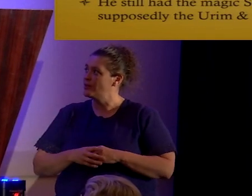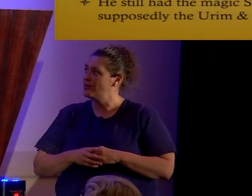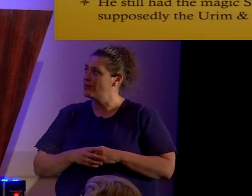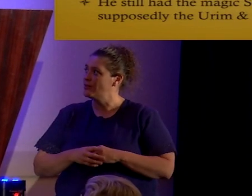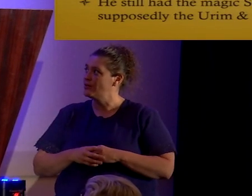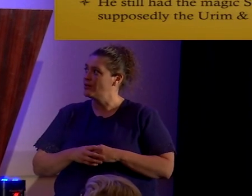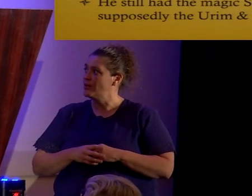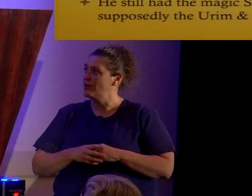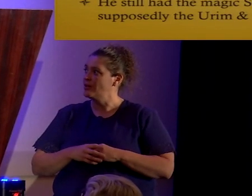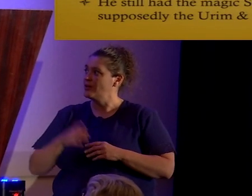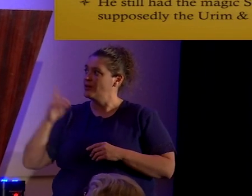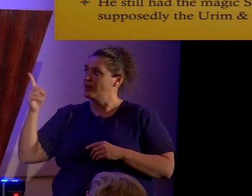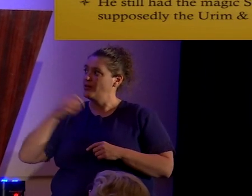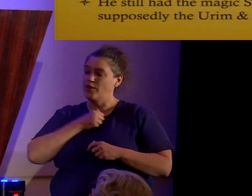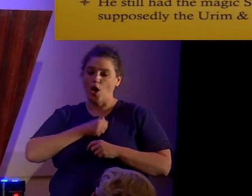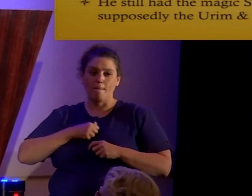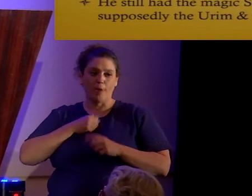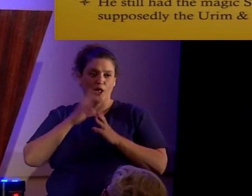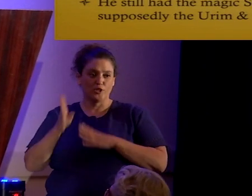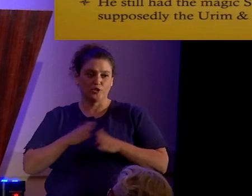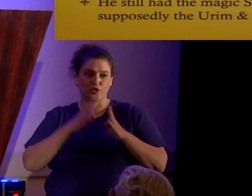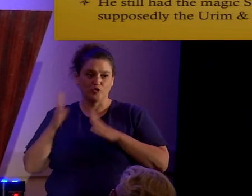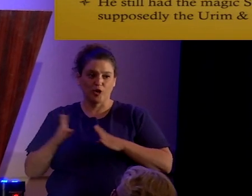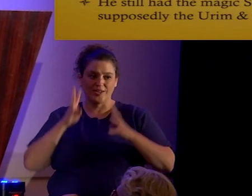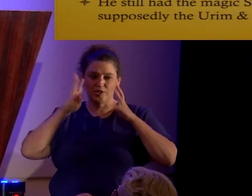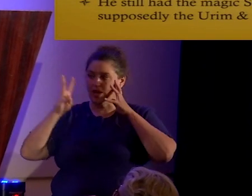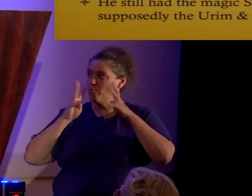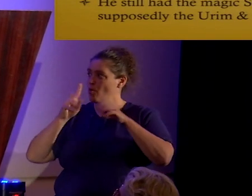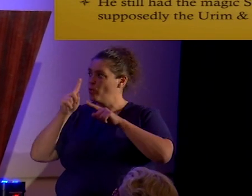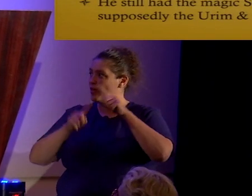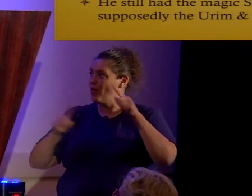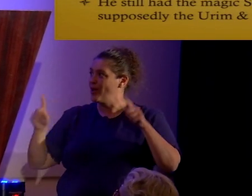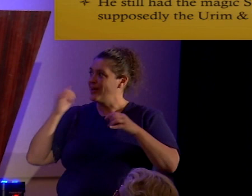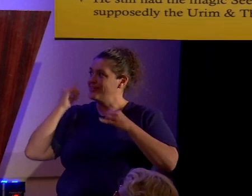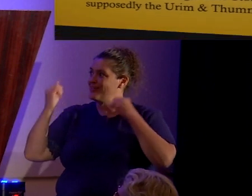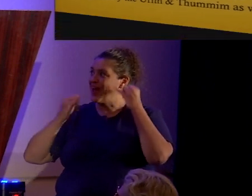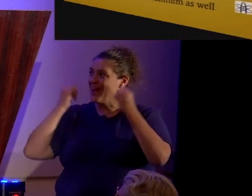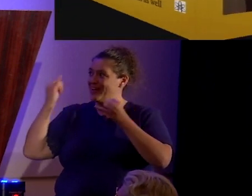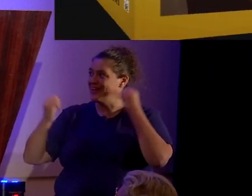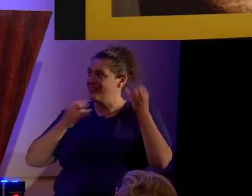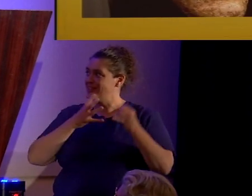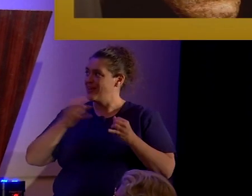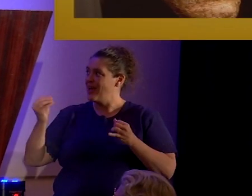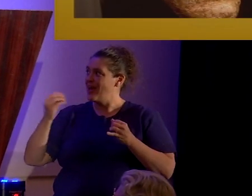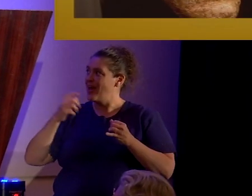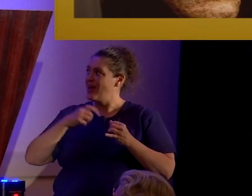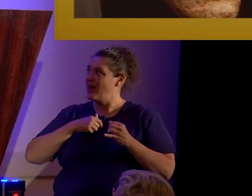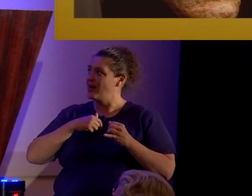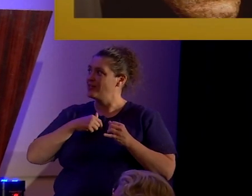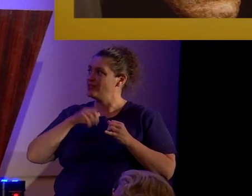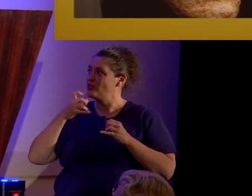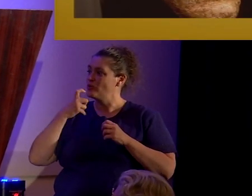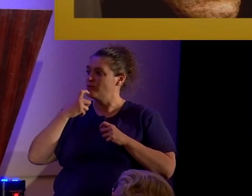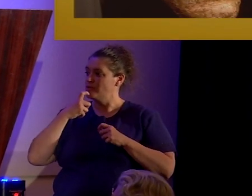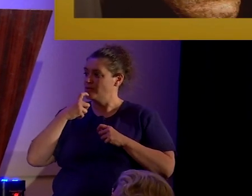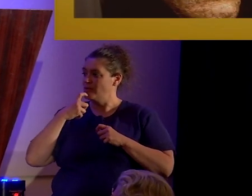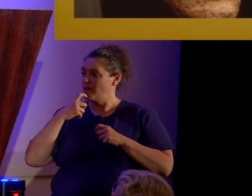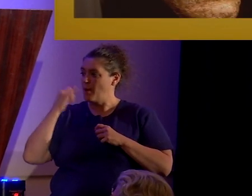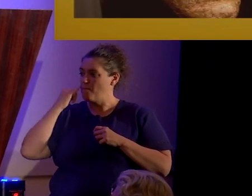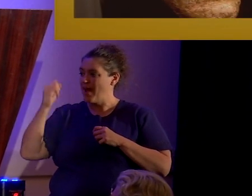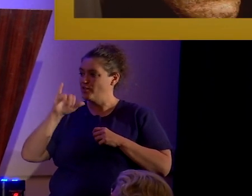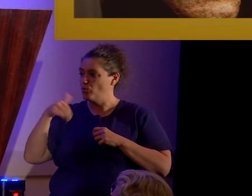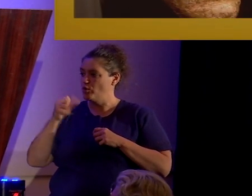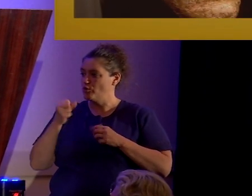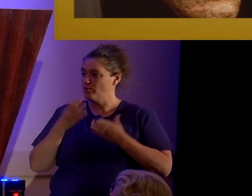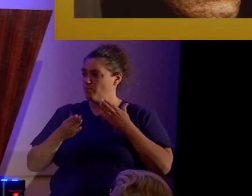The apologist strategies came up with all kinds of ideas. And I wanted to imagine what Joseph Smith might have done